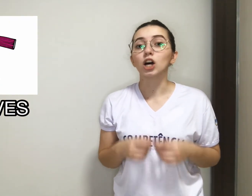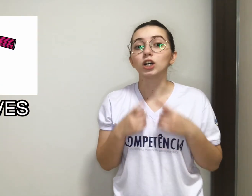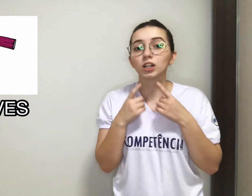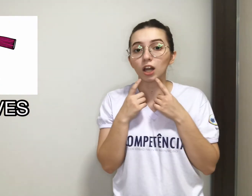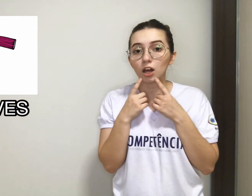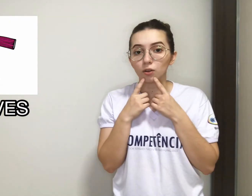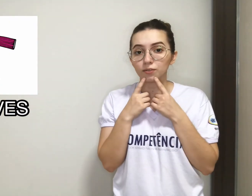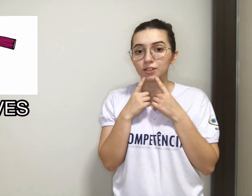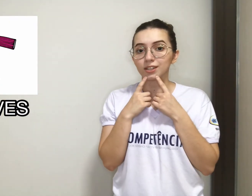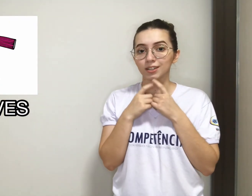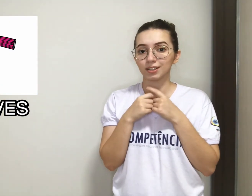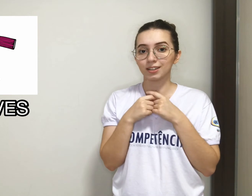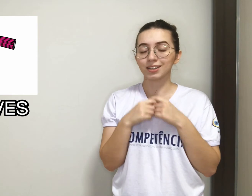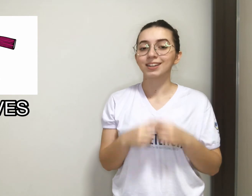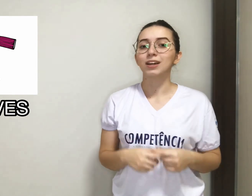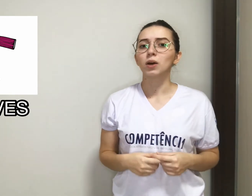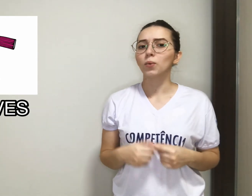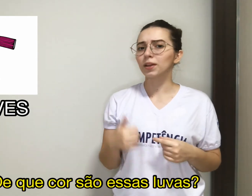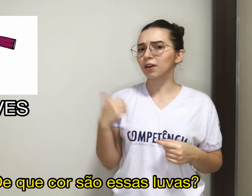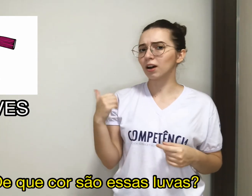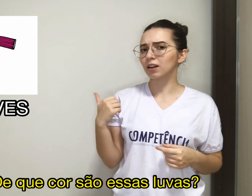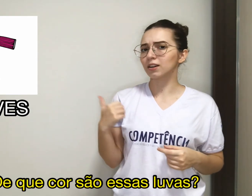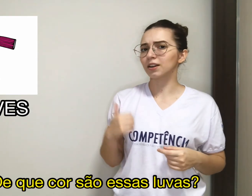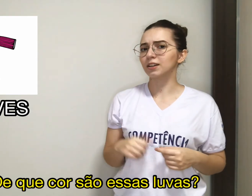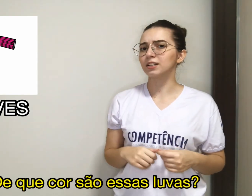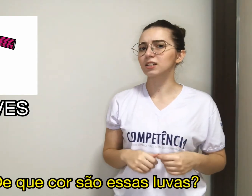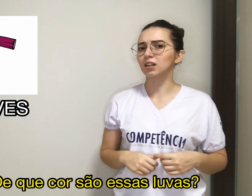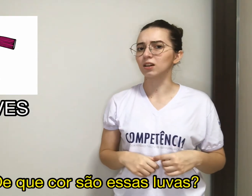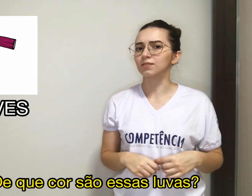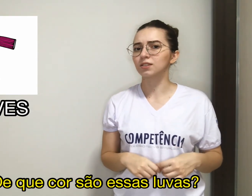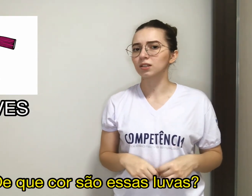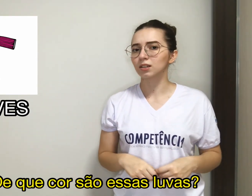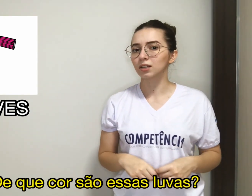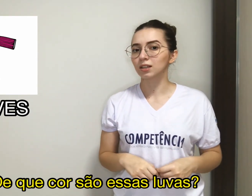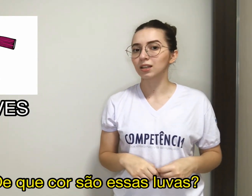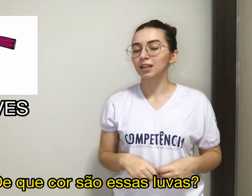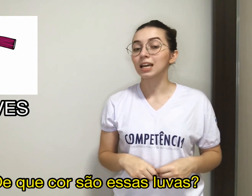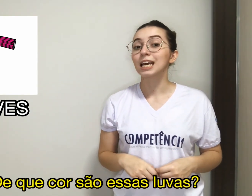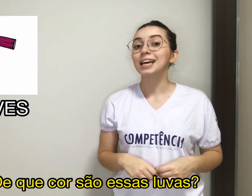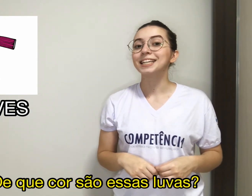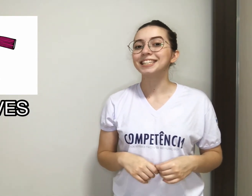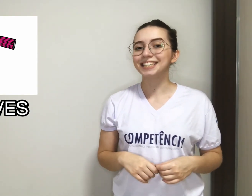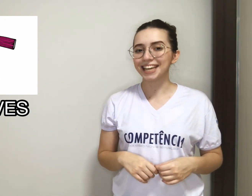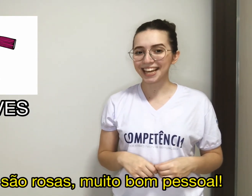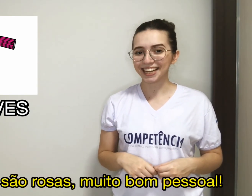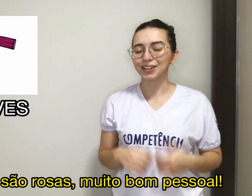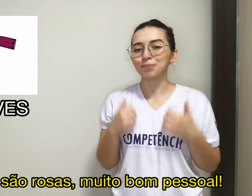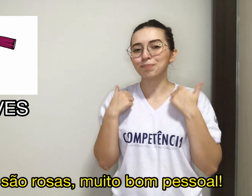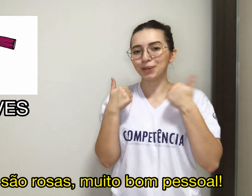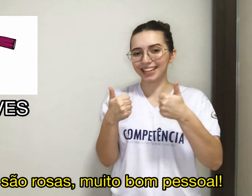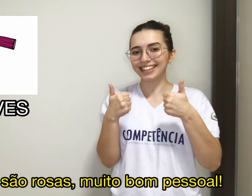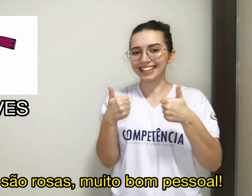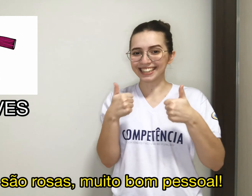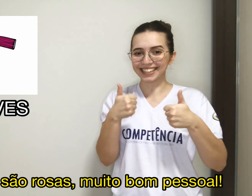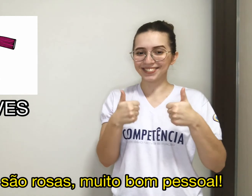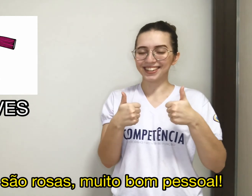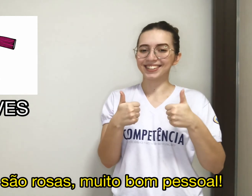gloves. What color are these gloves? They are pink! Very